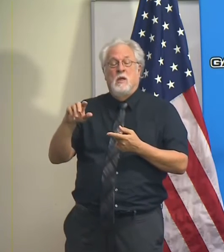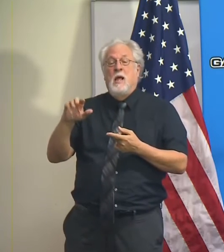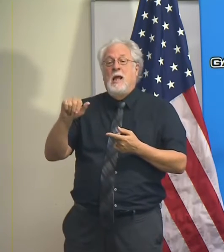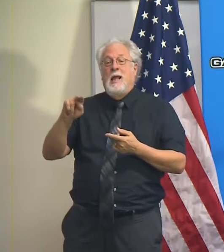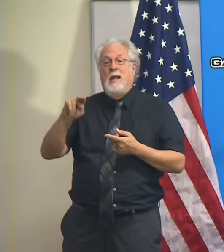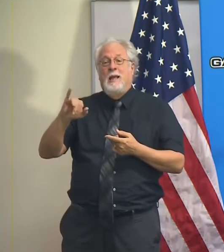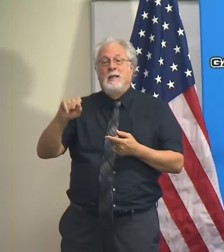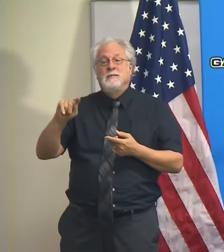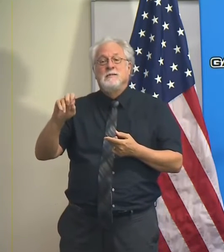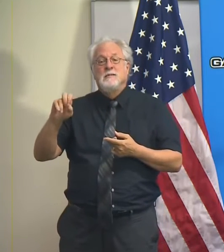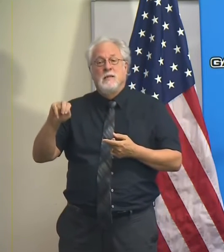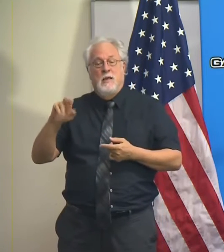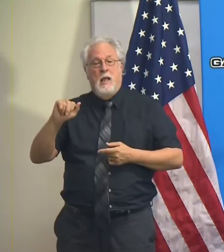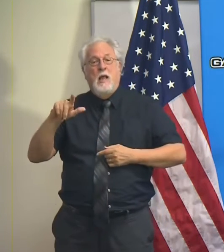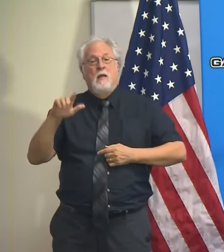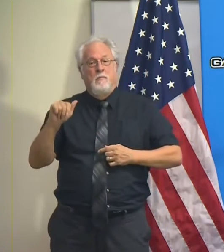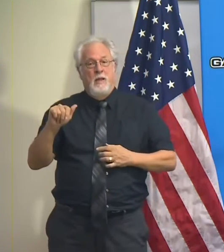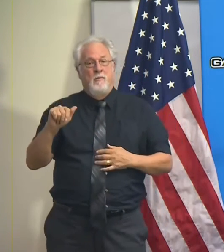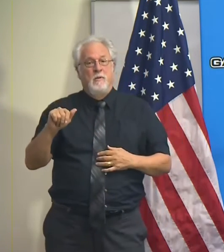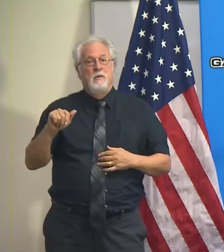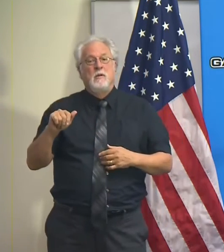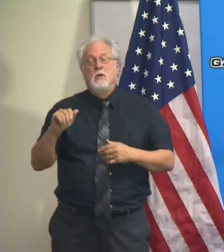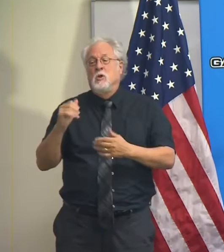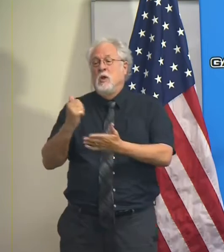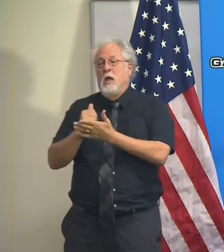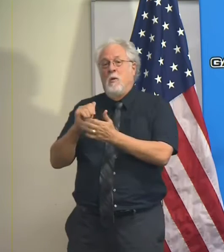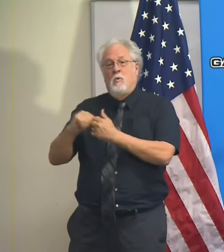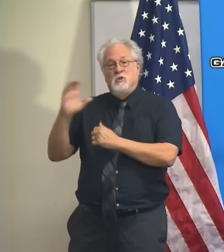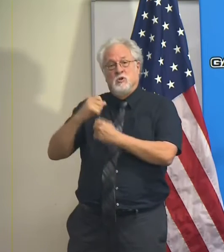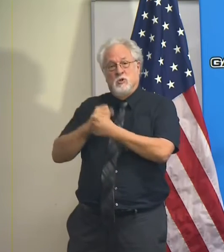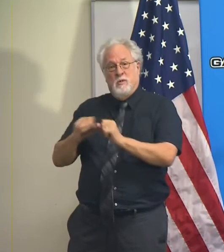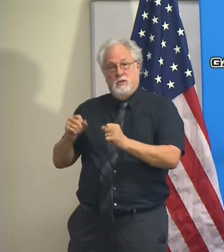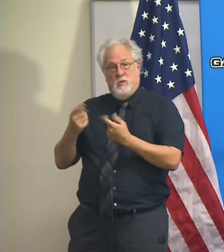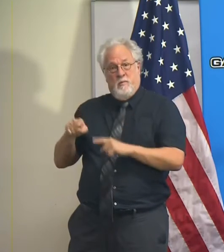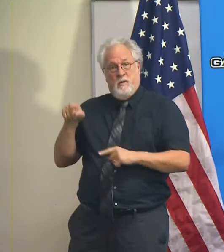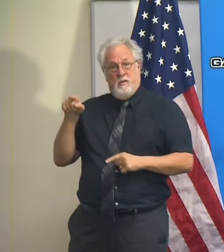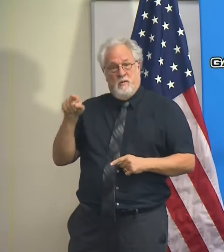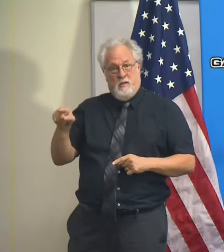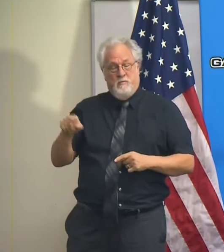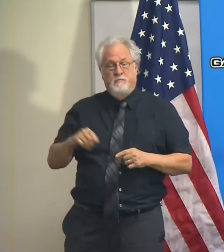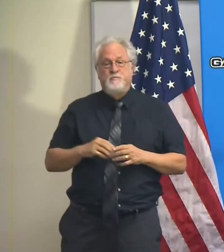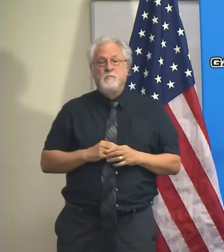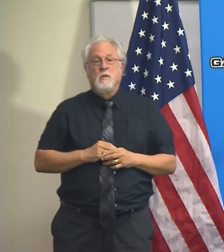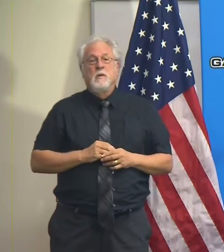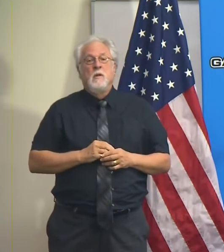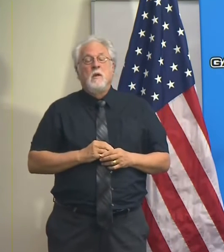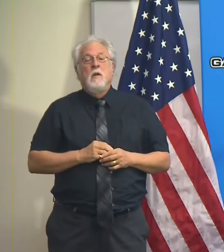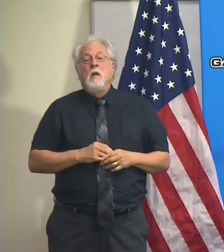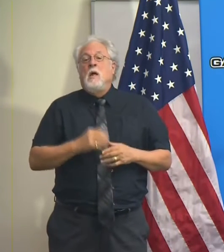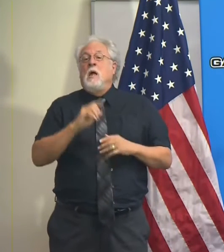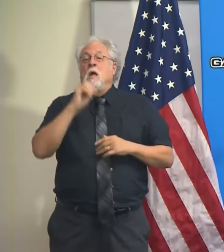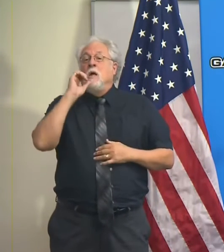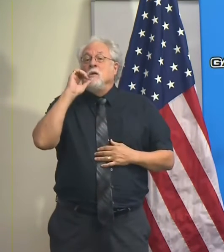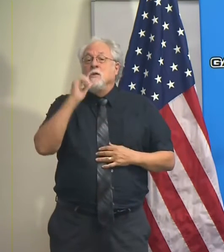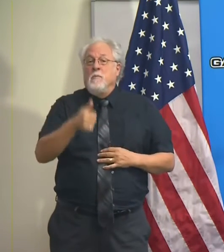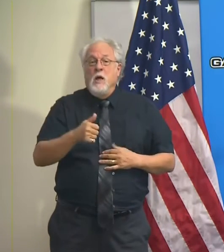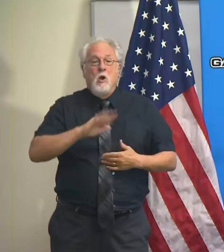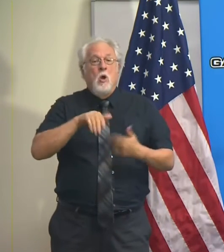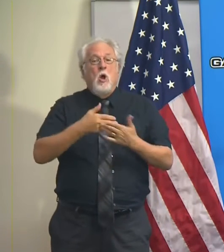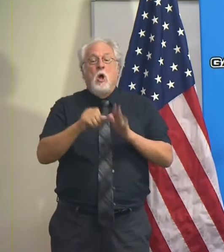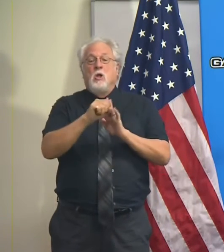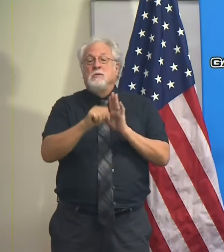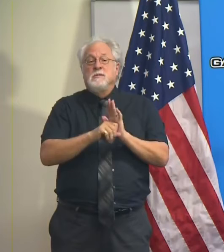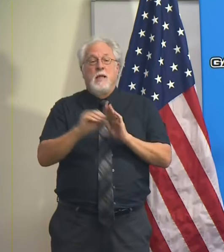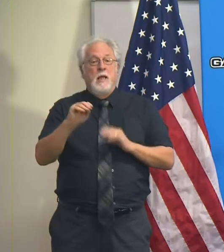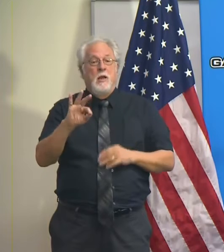Alabama to help with any search and rescue that will need to happen there. Tomorrow all of the state